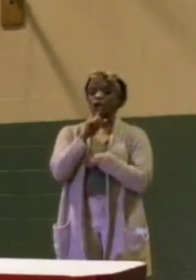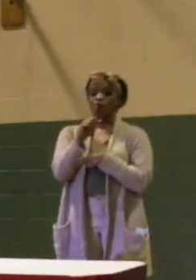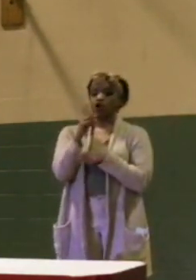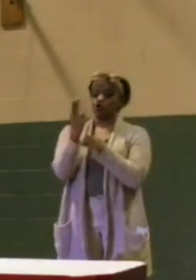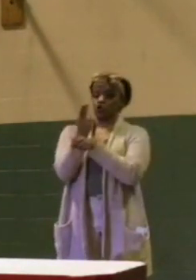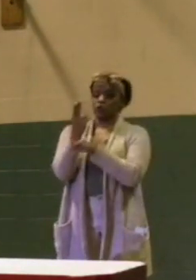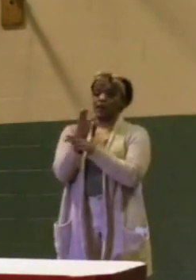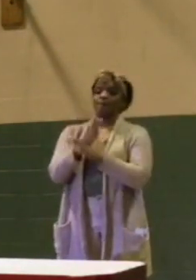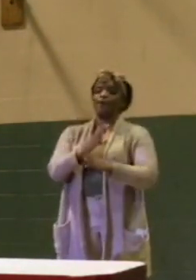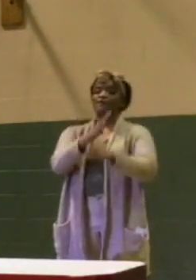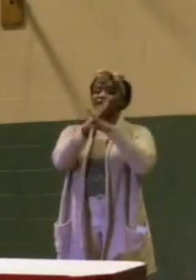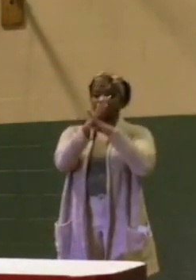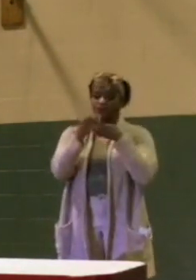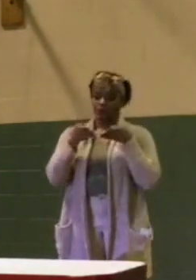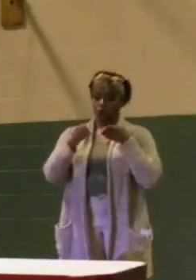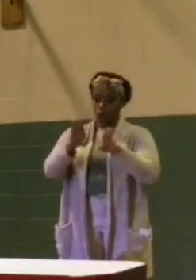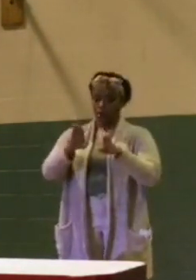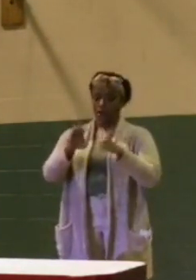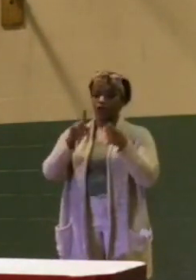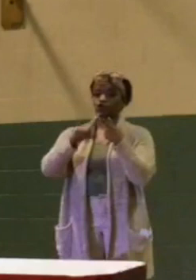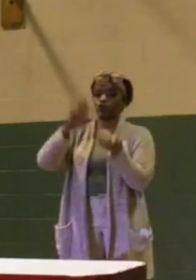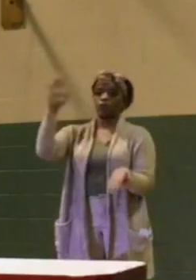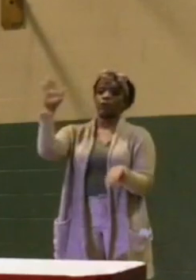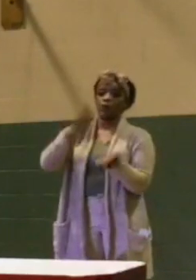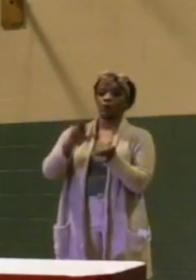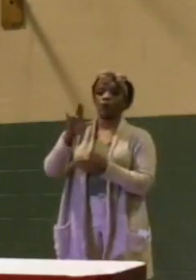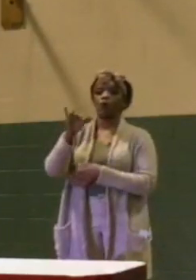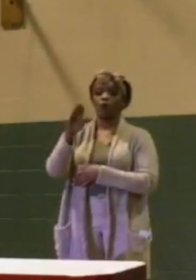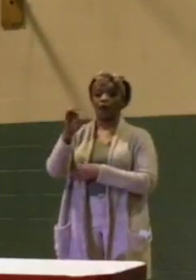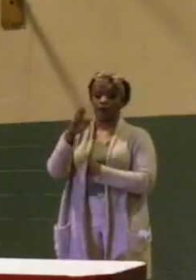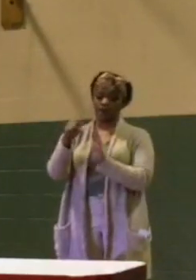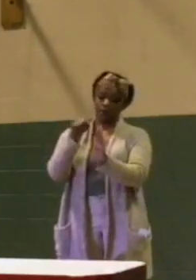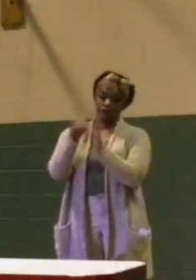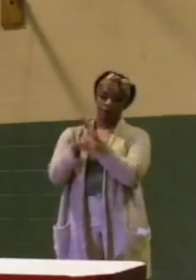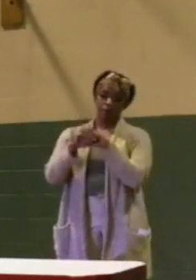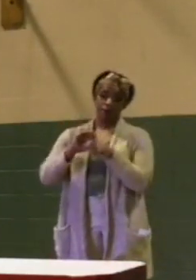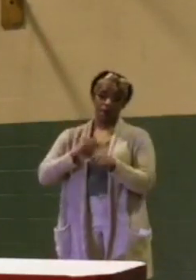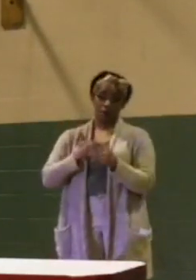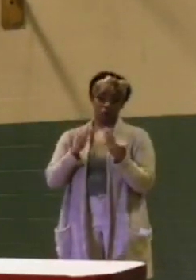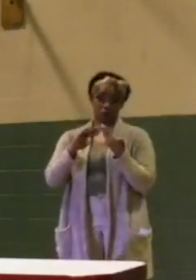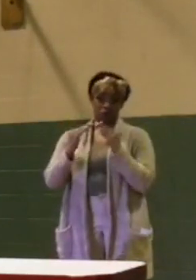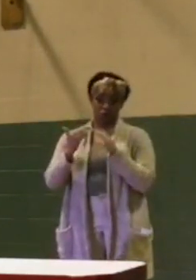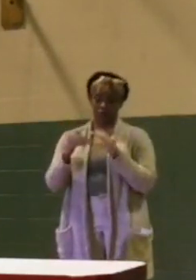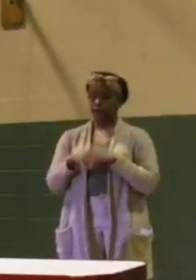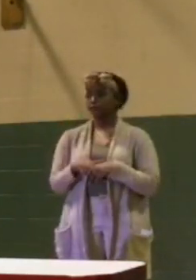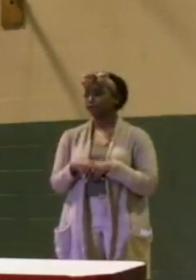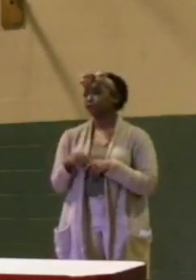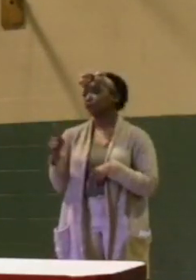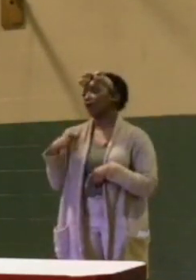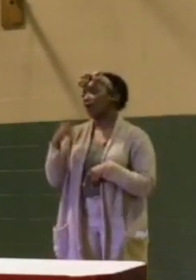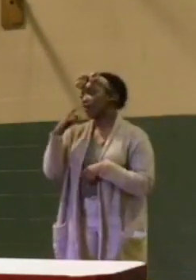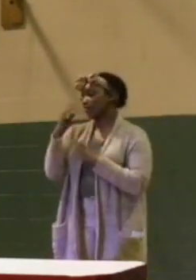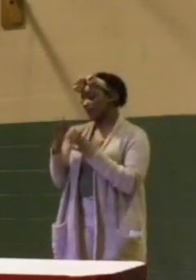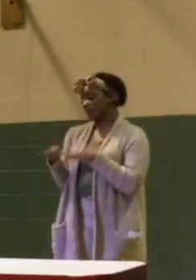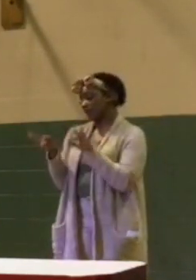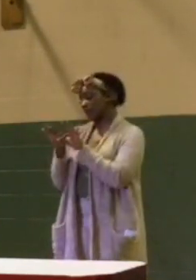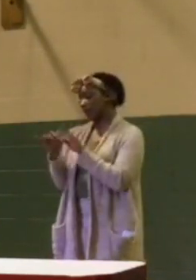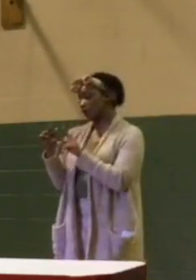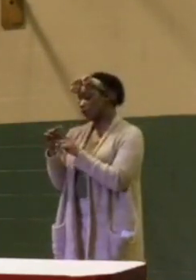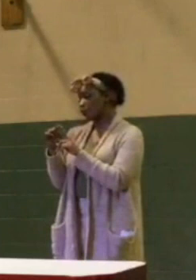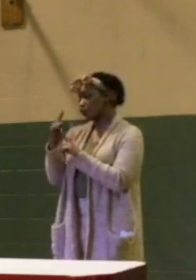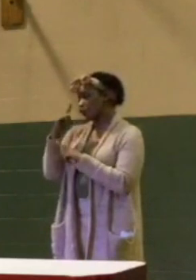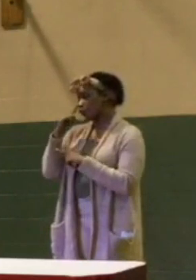measures to deter crime and homicides in our community. Ms. Callaway. I think the key word for me or